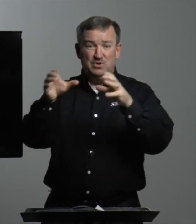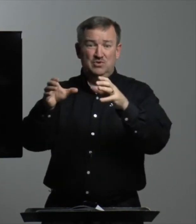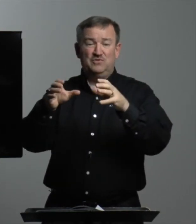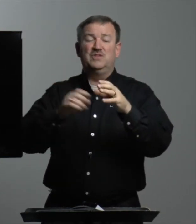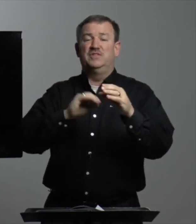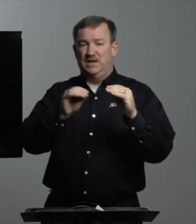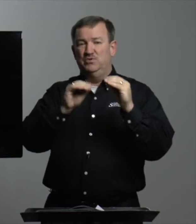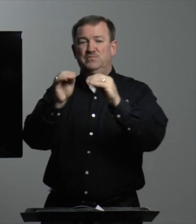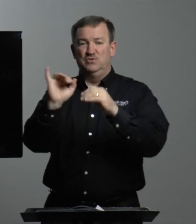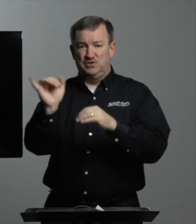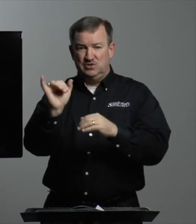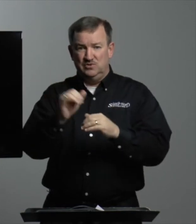moved, if